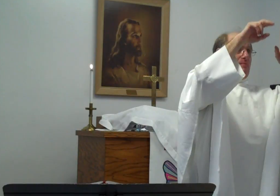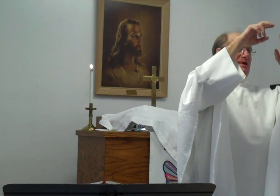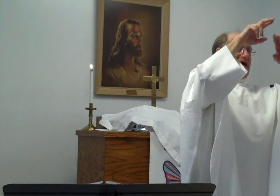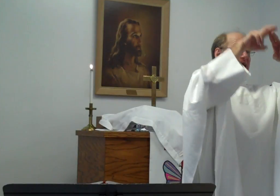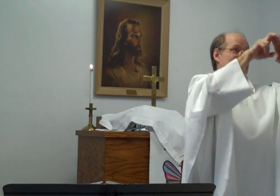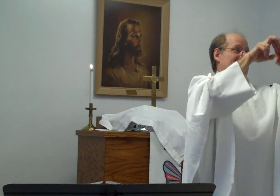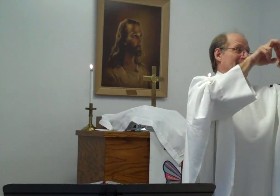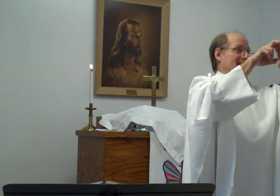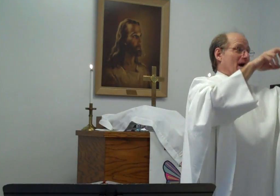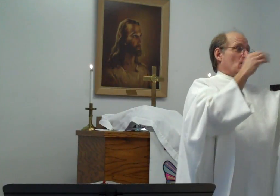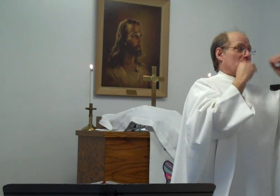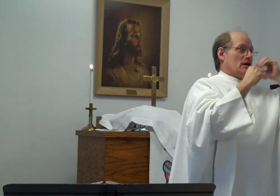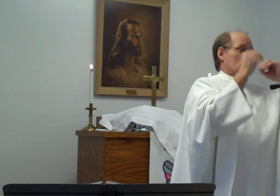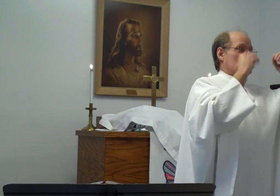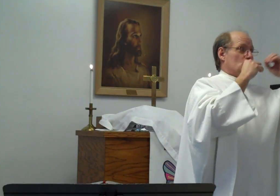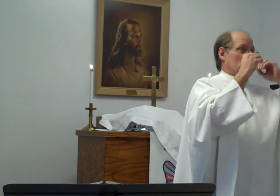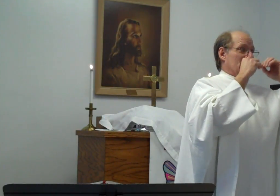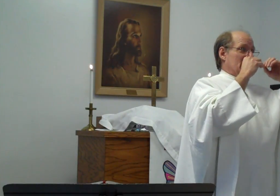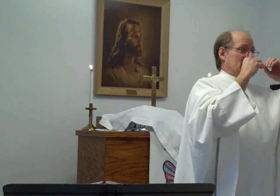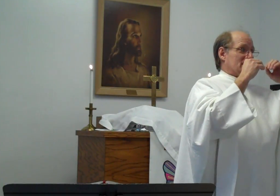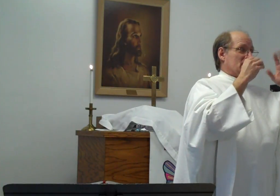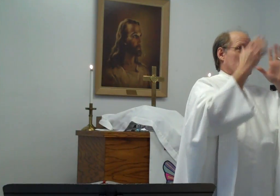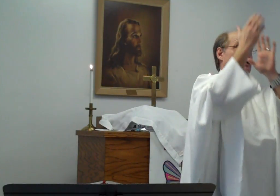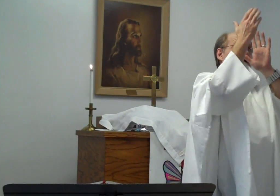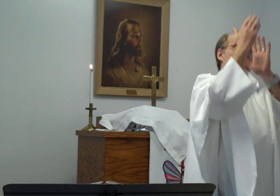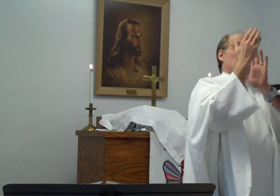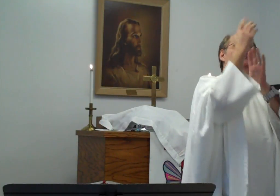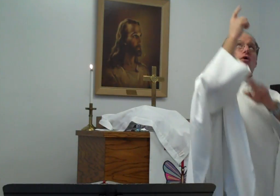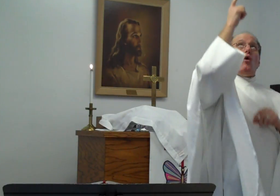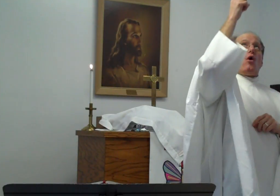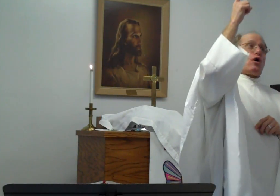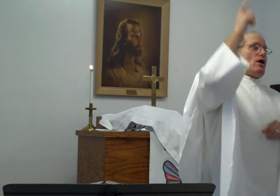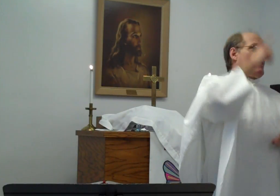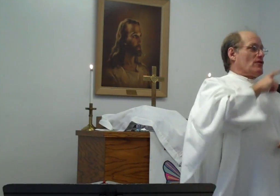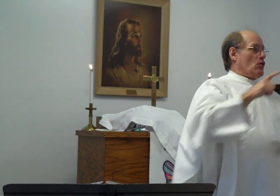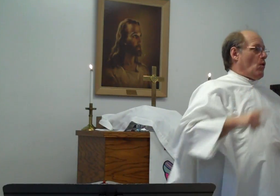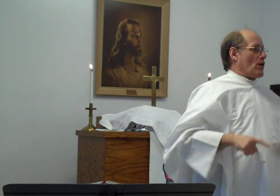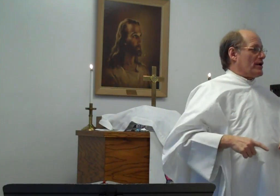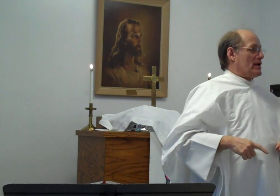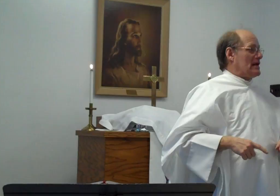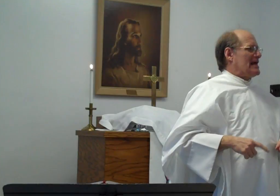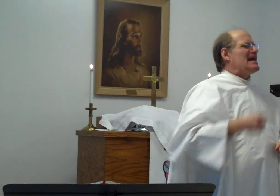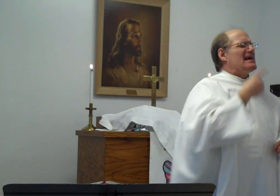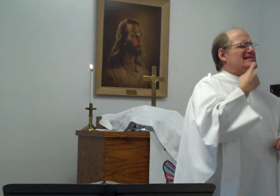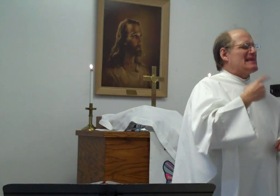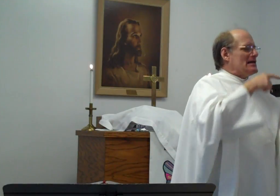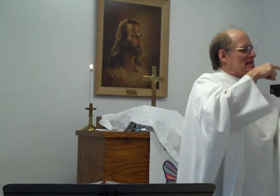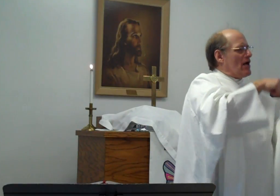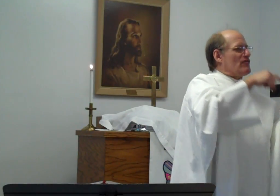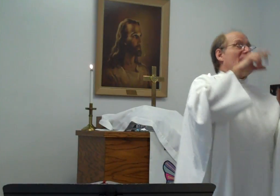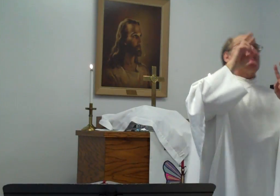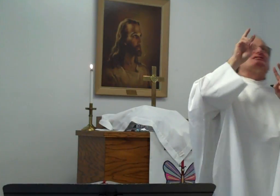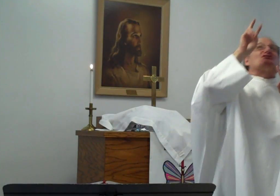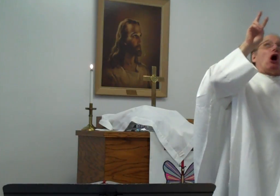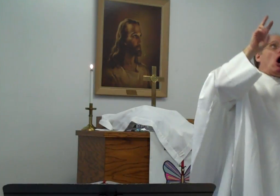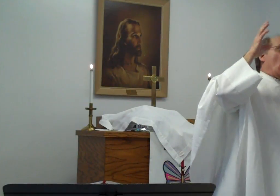up and sat down to eat before the Lord. It says they saw